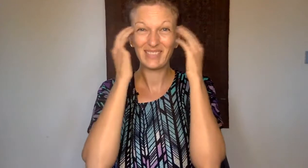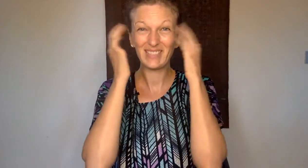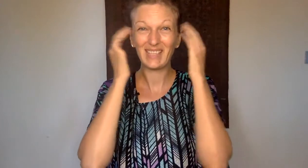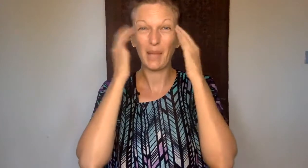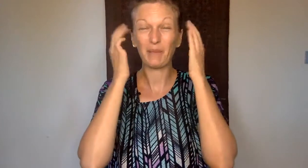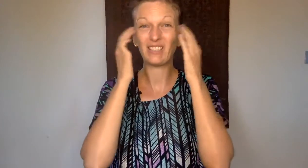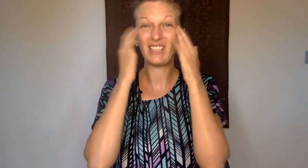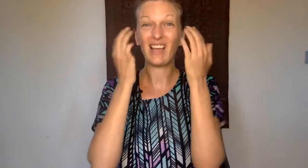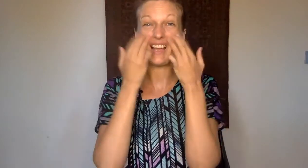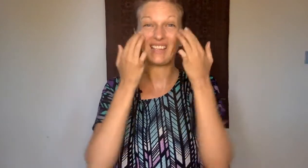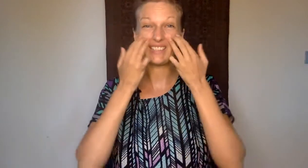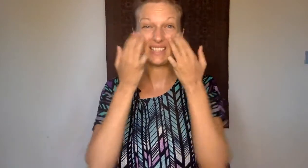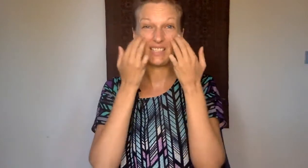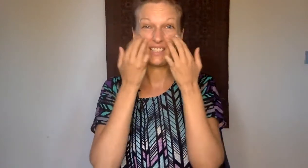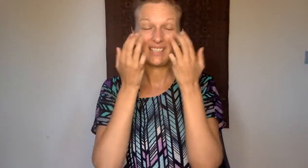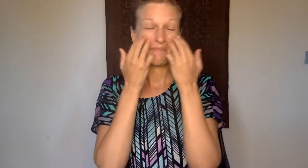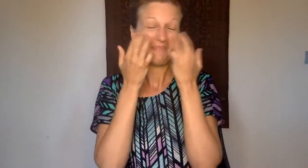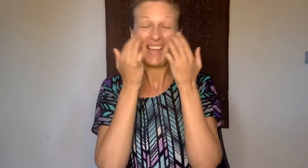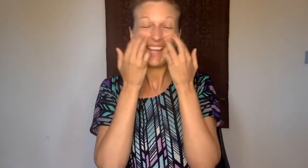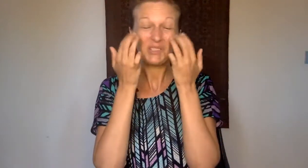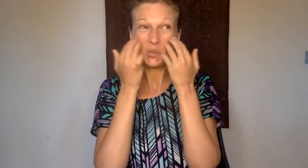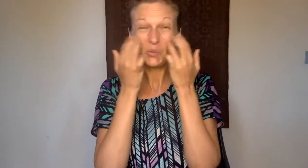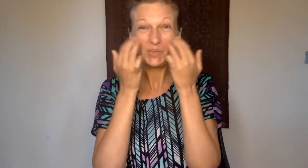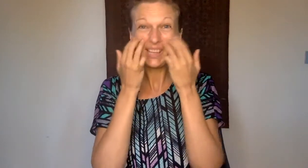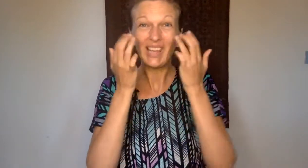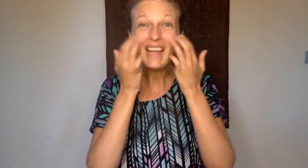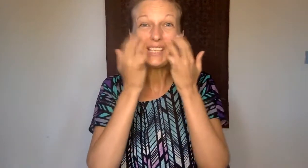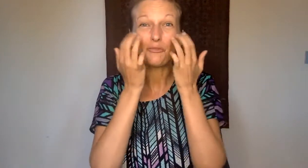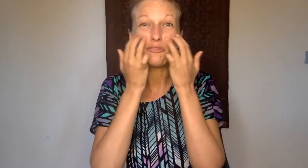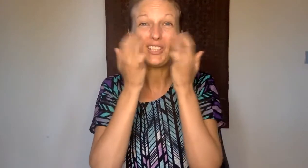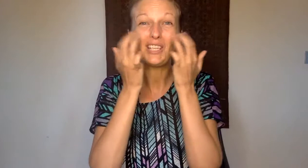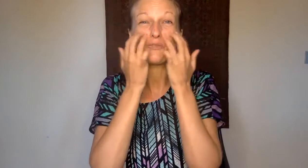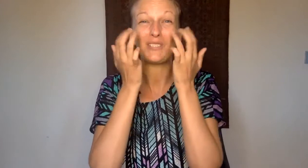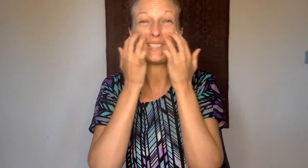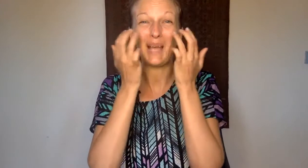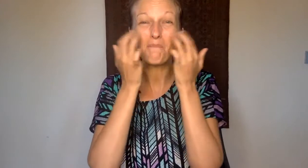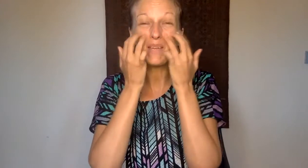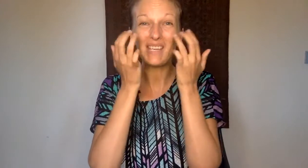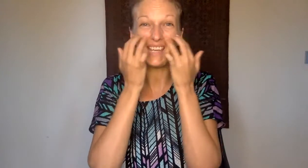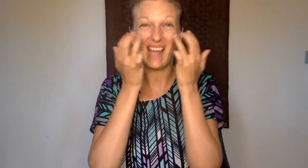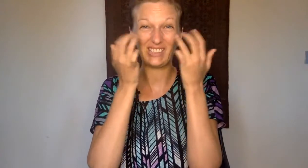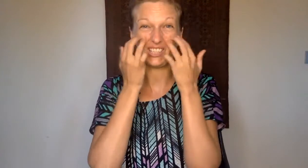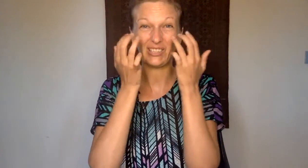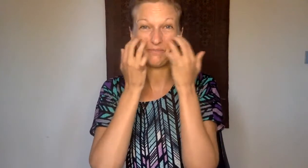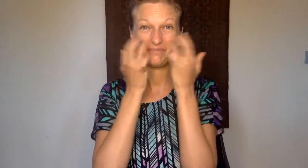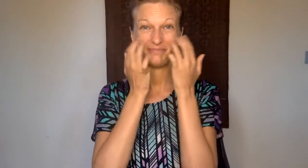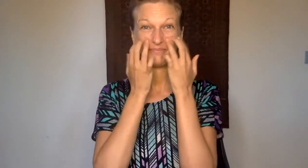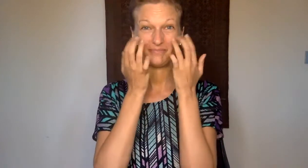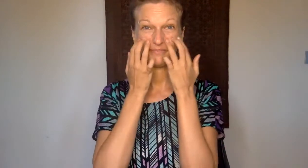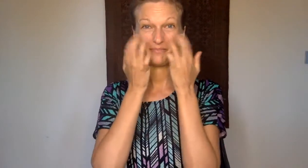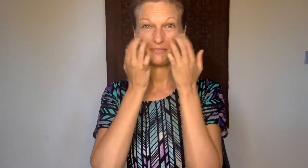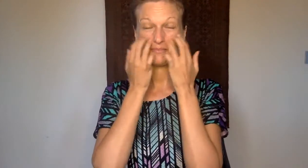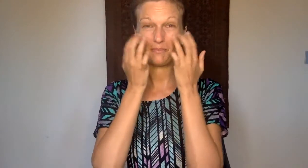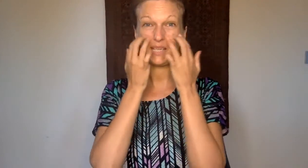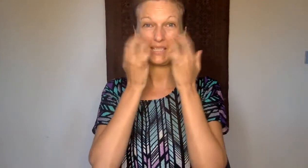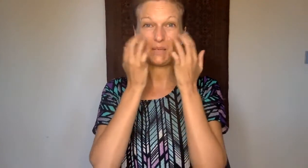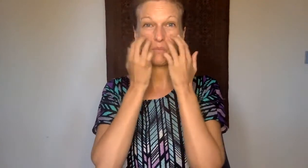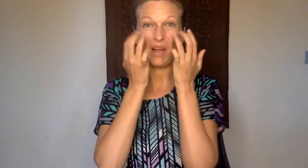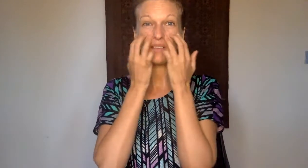Tapping under the eyes. And I don't like feeling resentment and anger. Big deep breath.